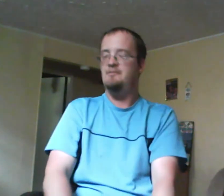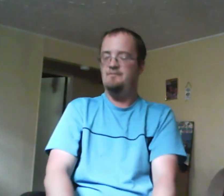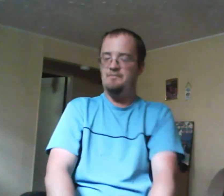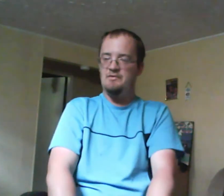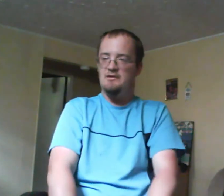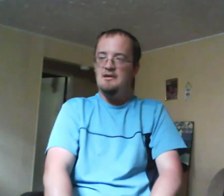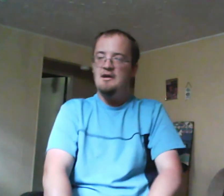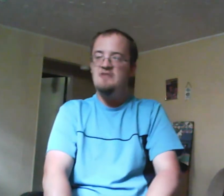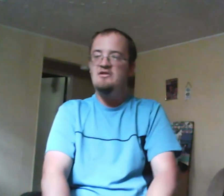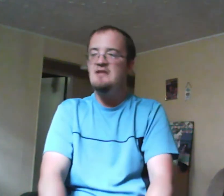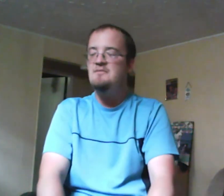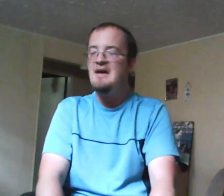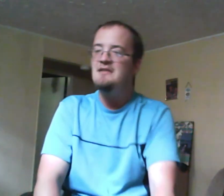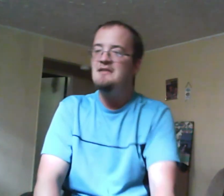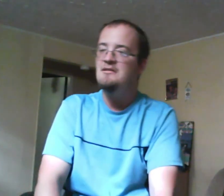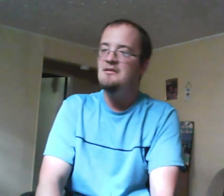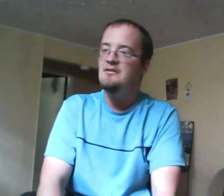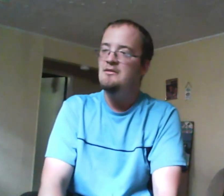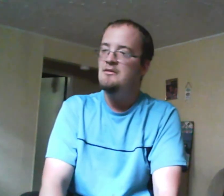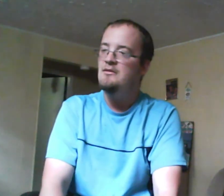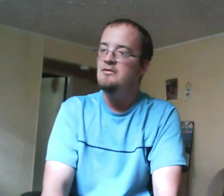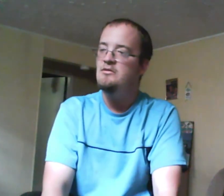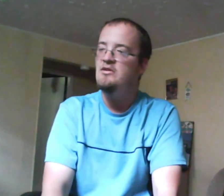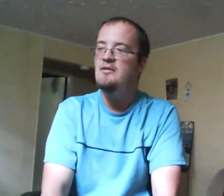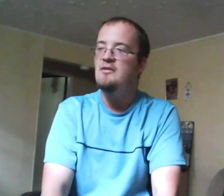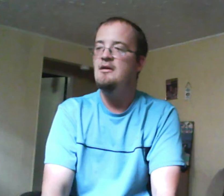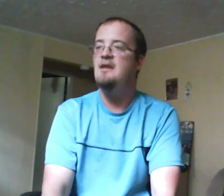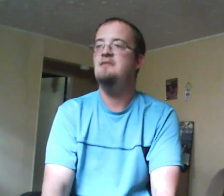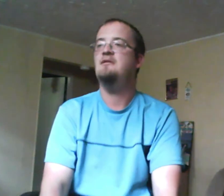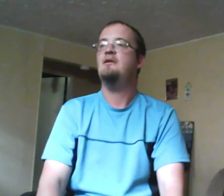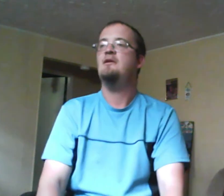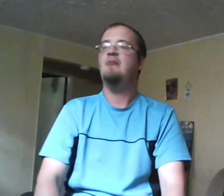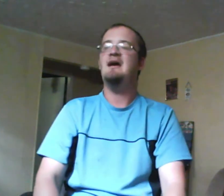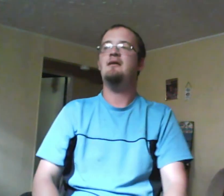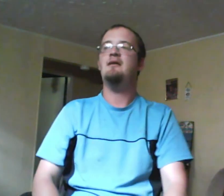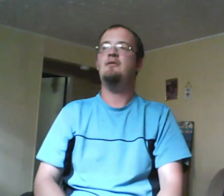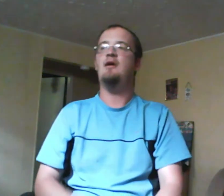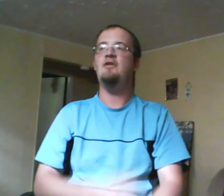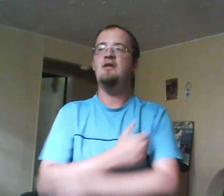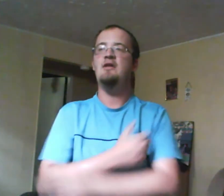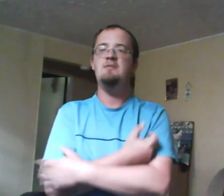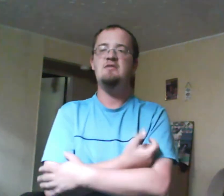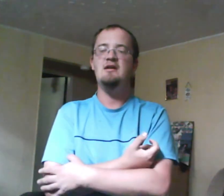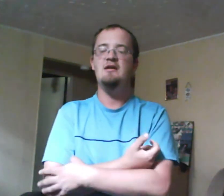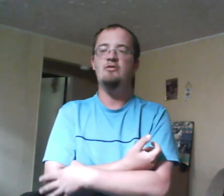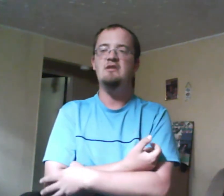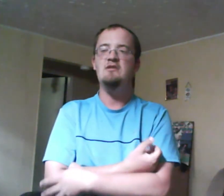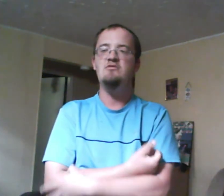Hunter gets mad at so at Maya although a lot of people say Goldie used Maya as a